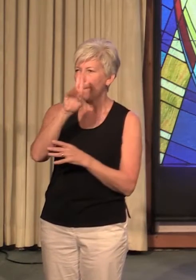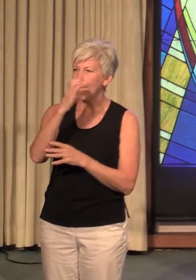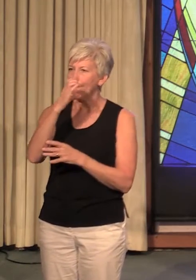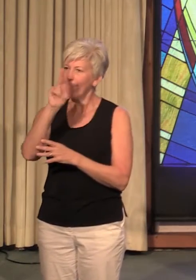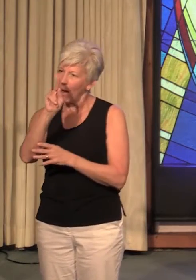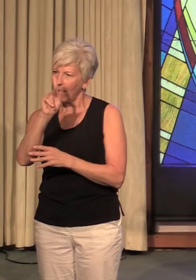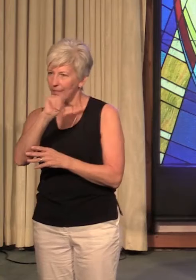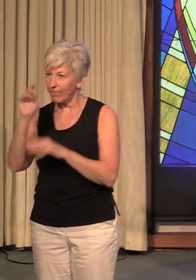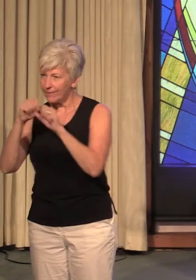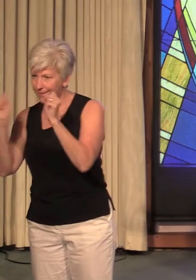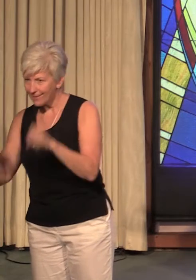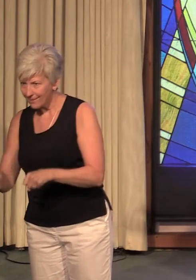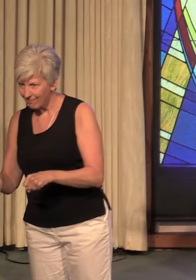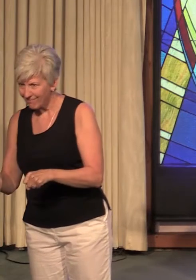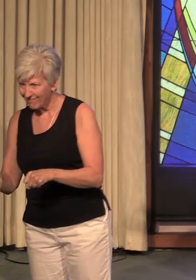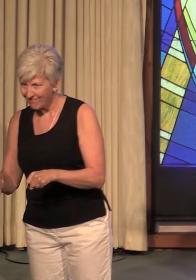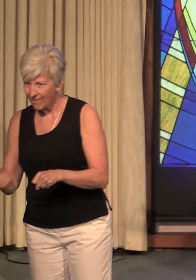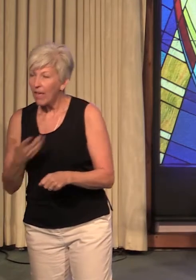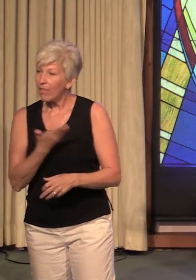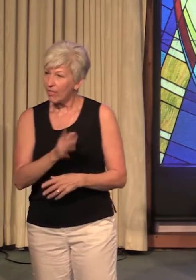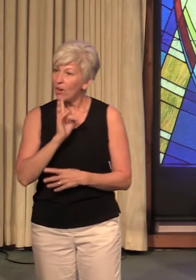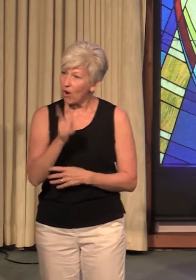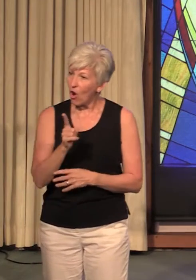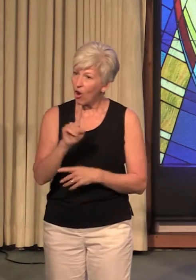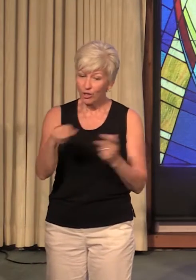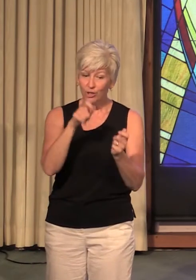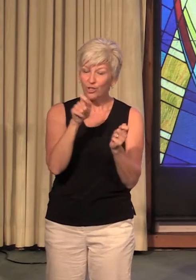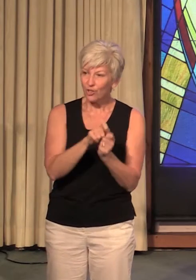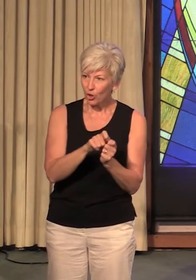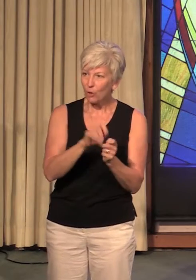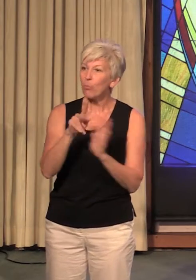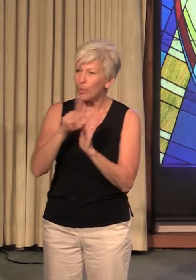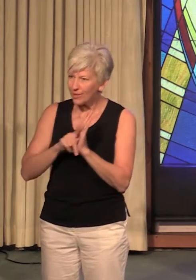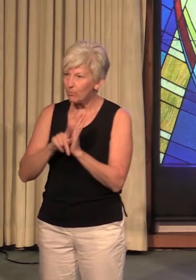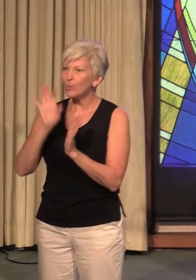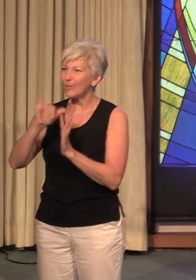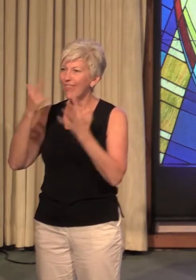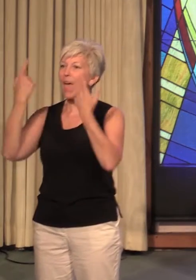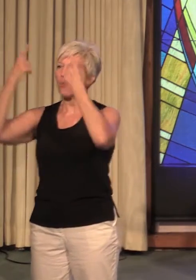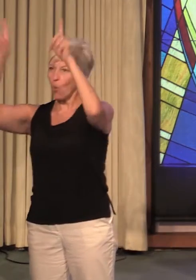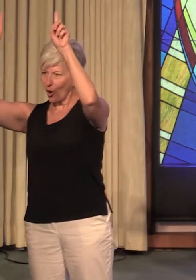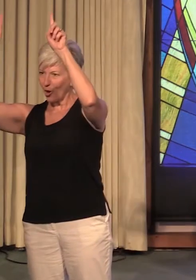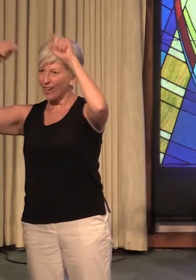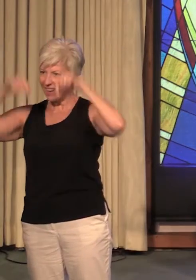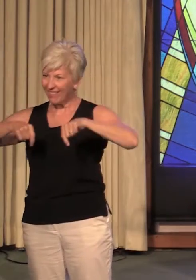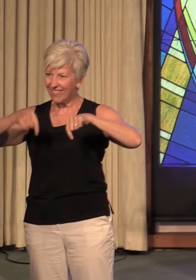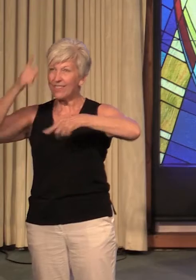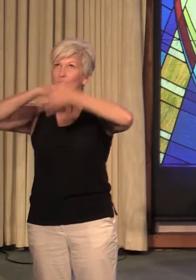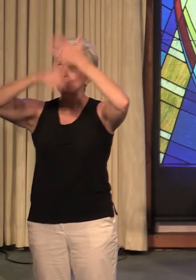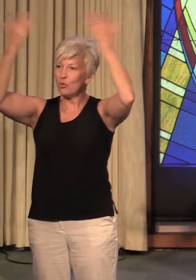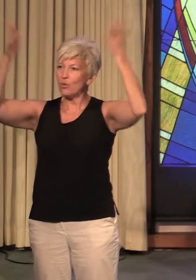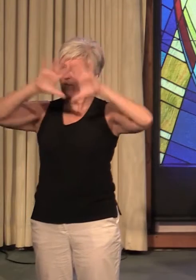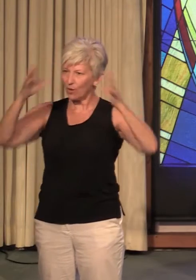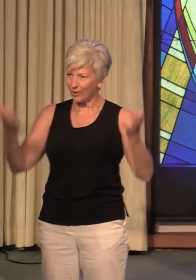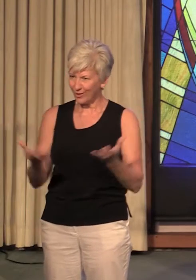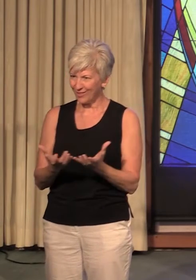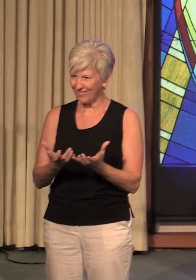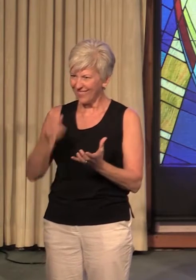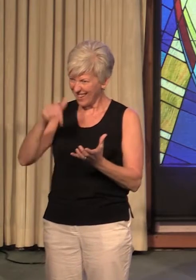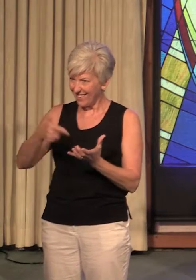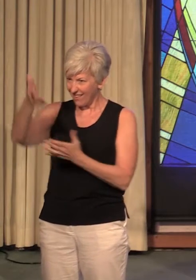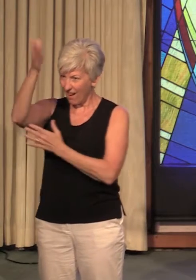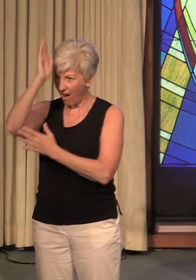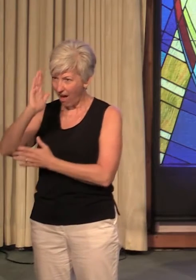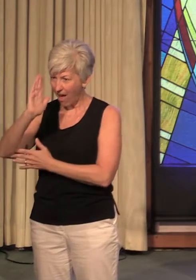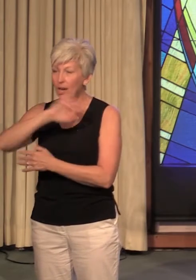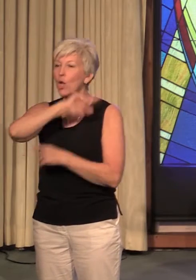principles that work in this universe, principles that work in God. When